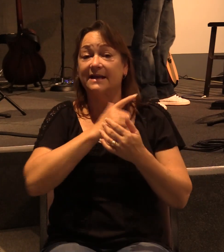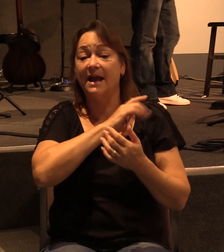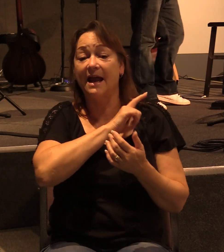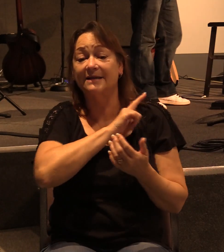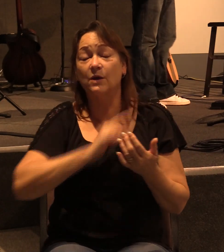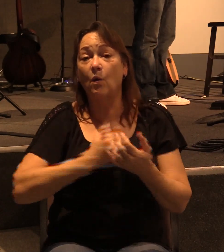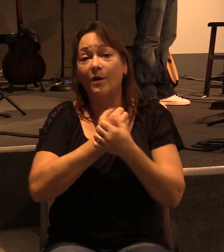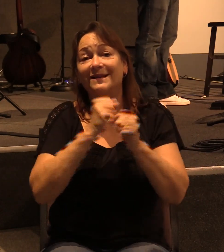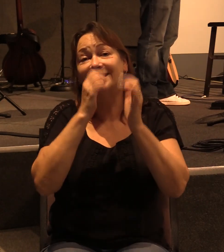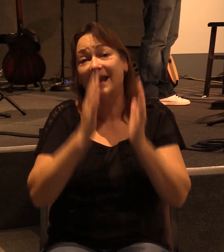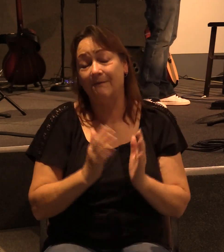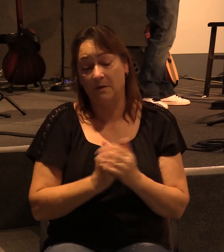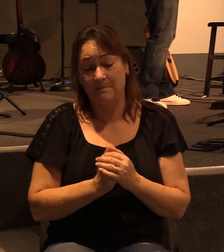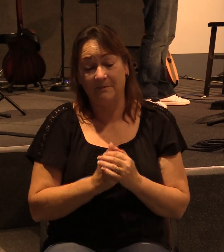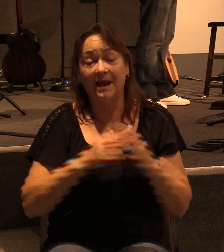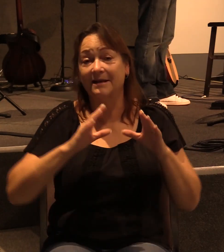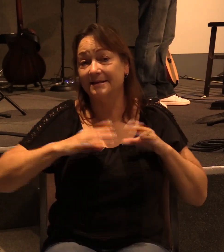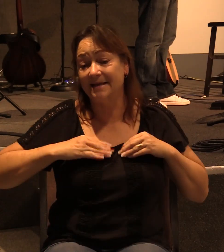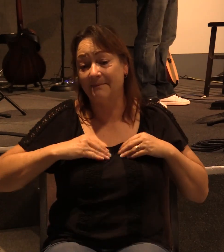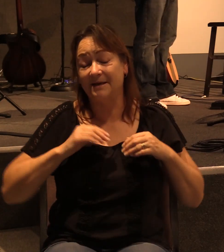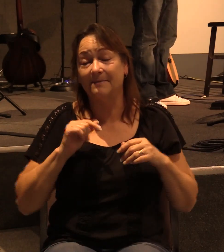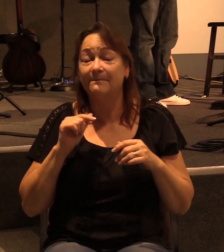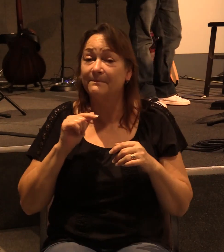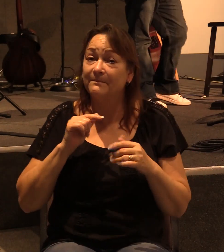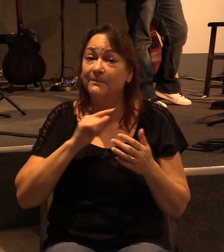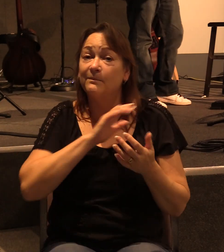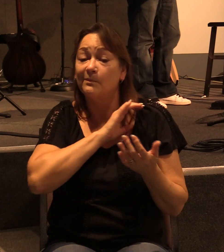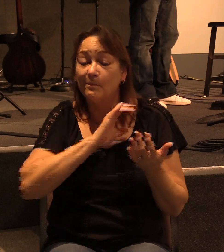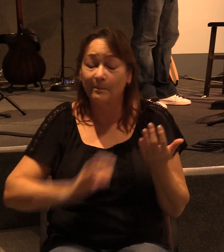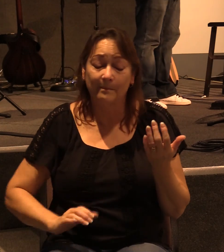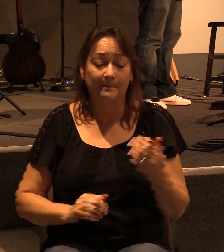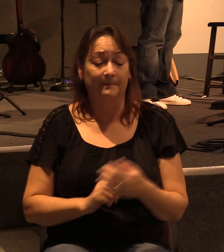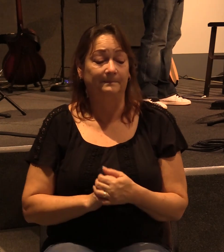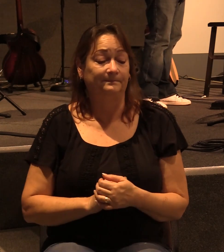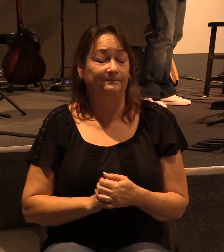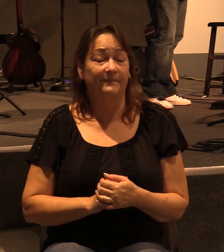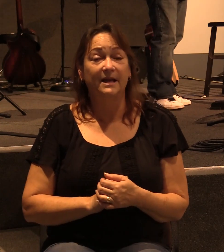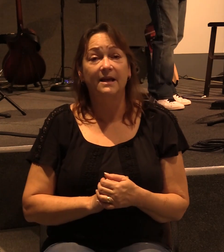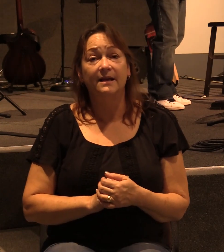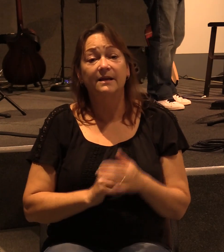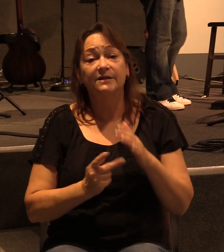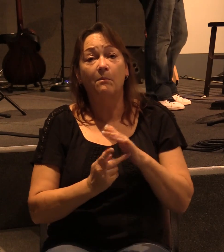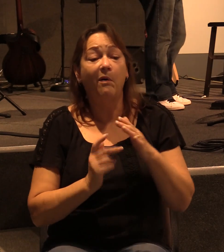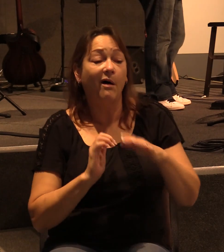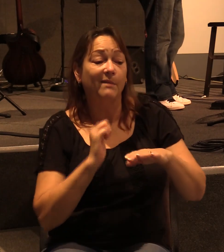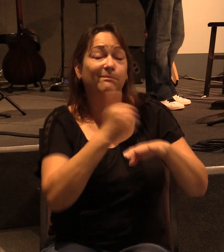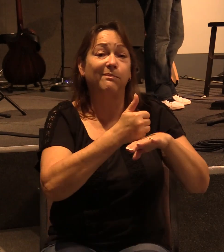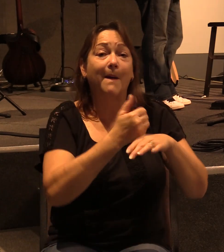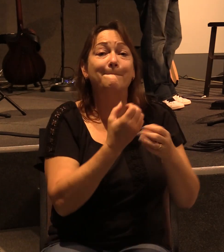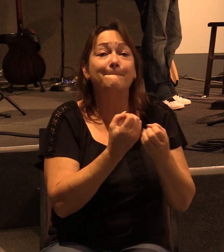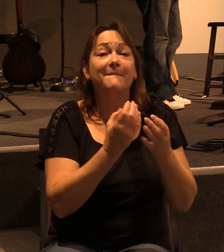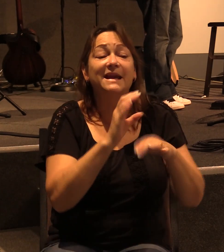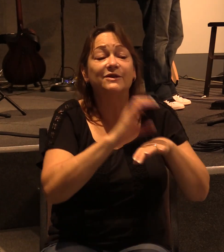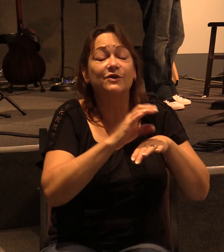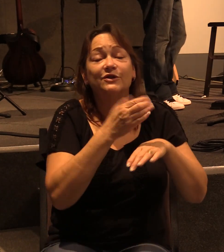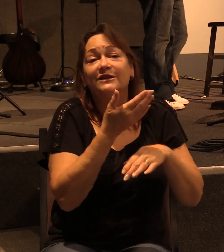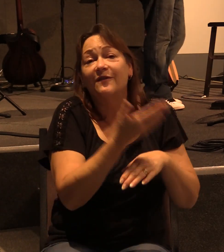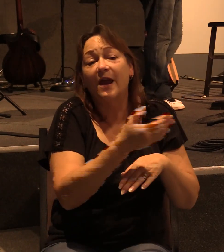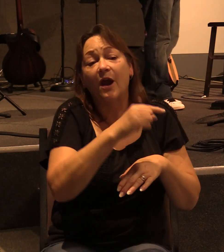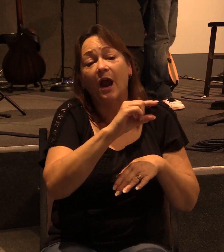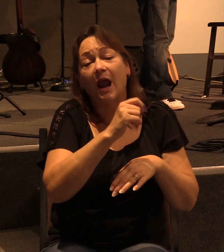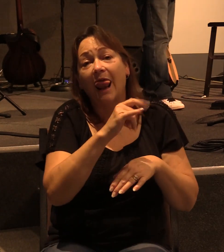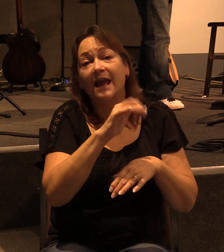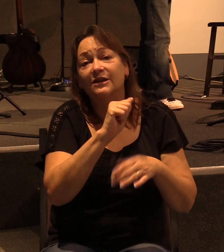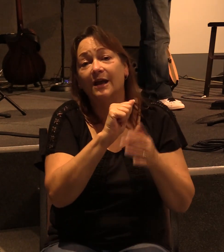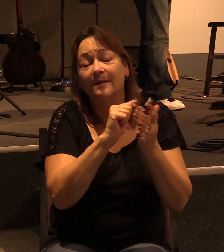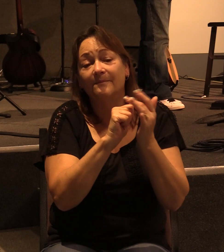their Lord and Savior. Paul had founded several of the churches there in Galatia, and as we've seen in verse